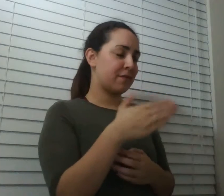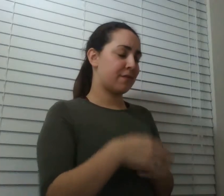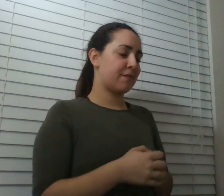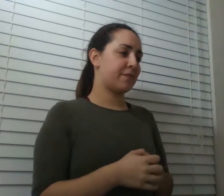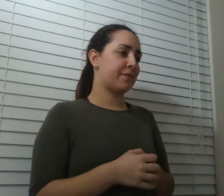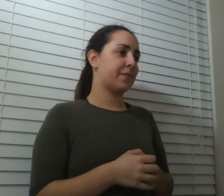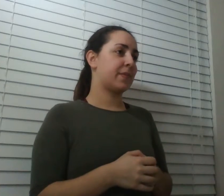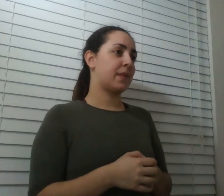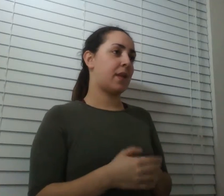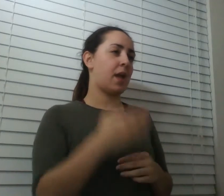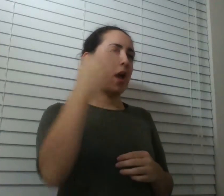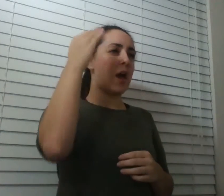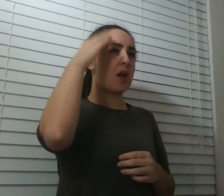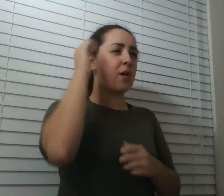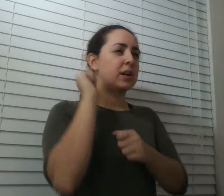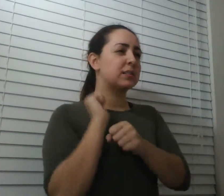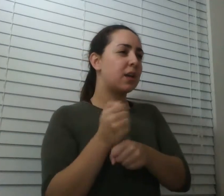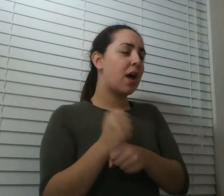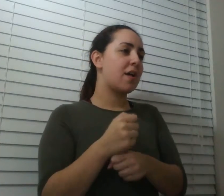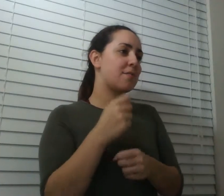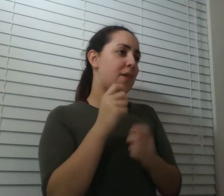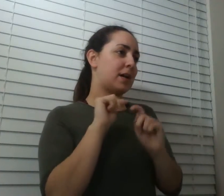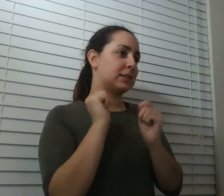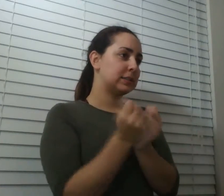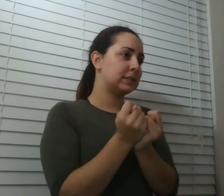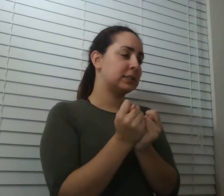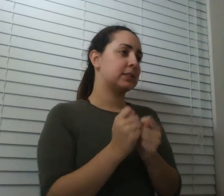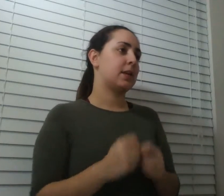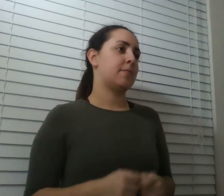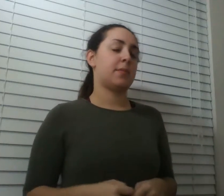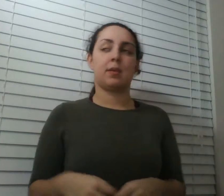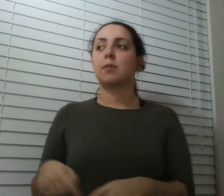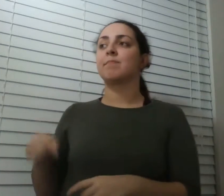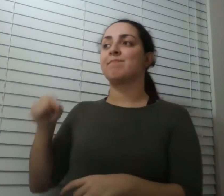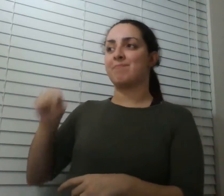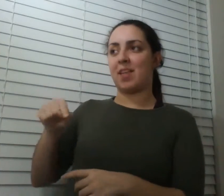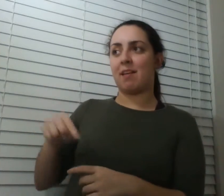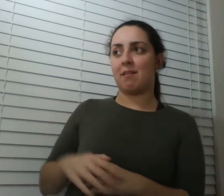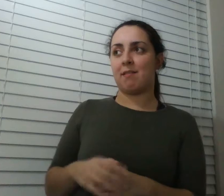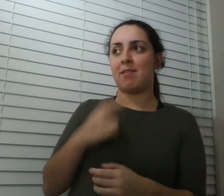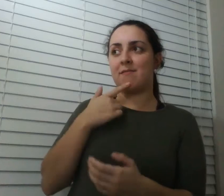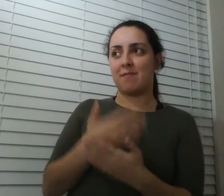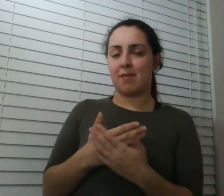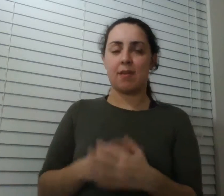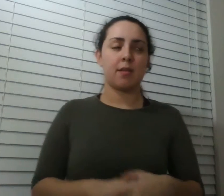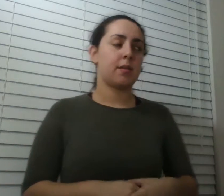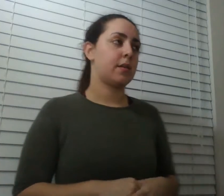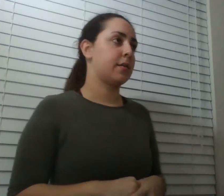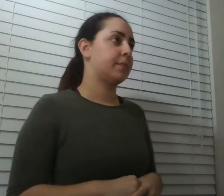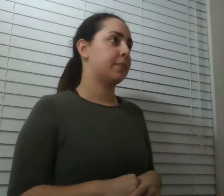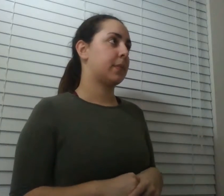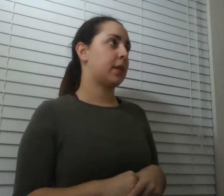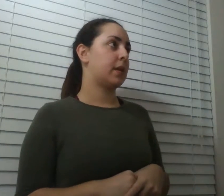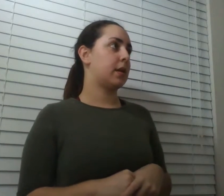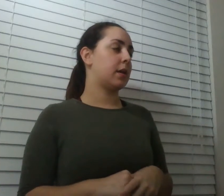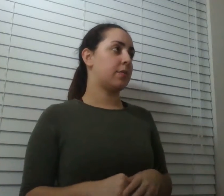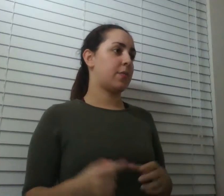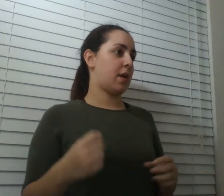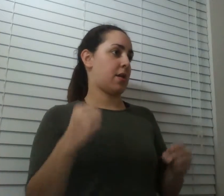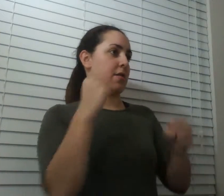softball team there but start somewhere start somewhere we'll start somewhere anyway you know if i want yeah he's gonna play